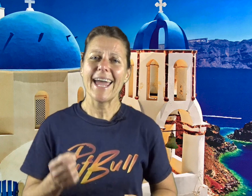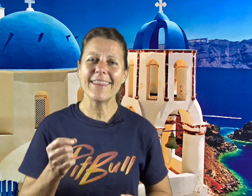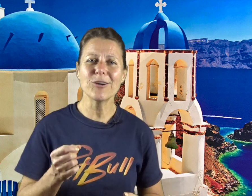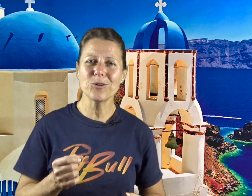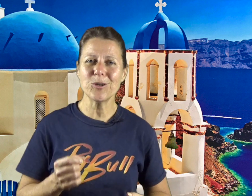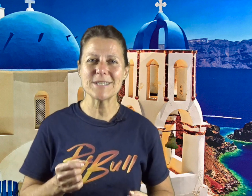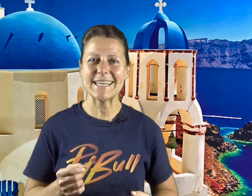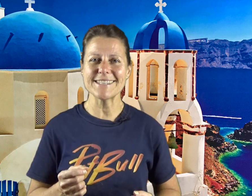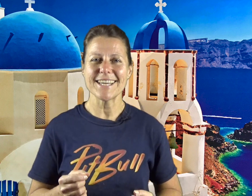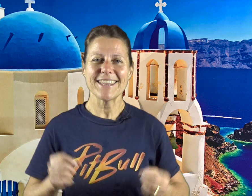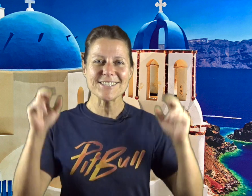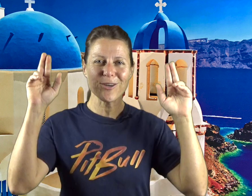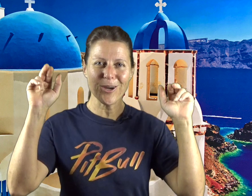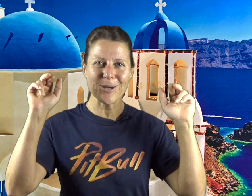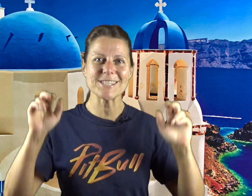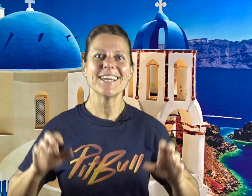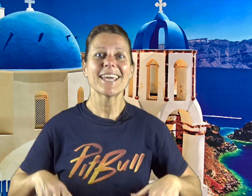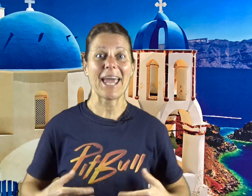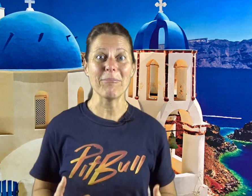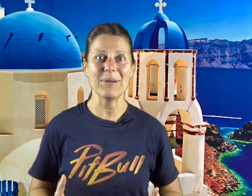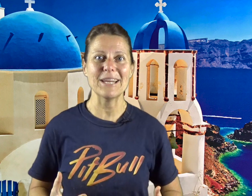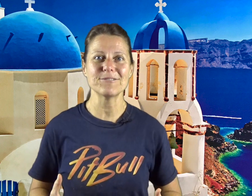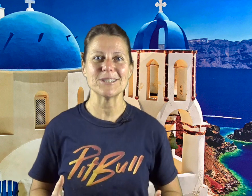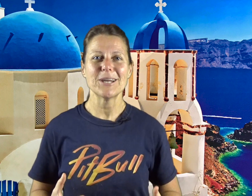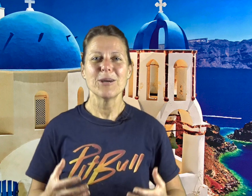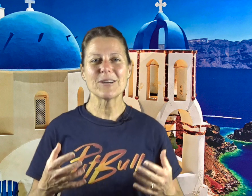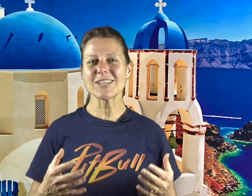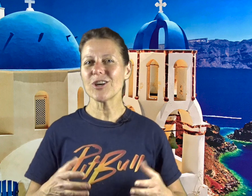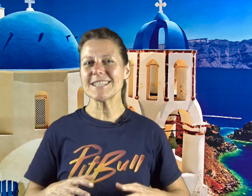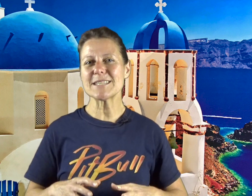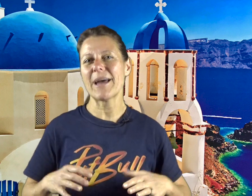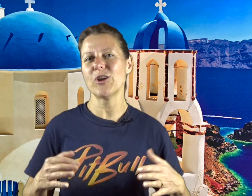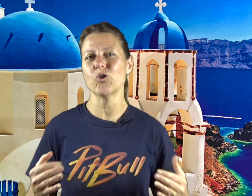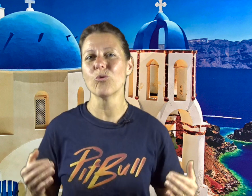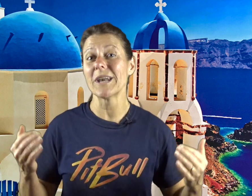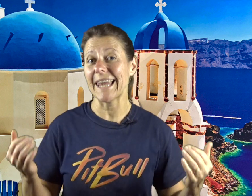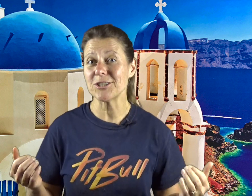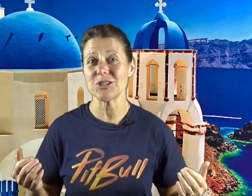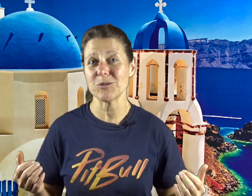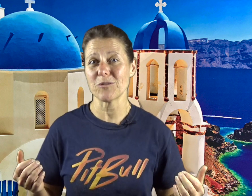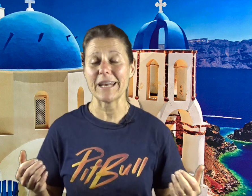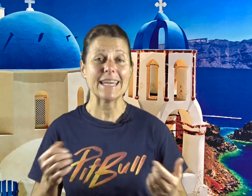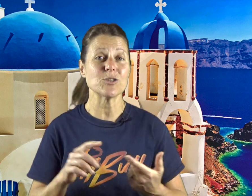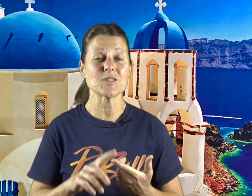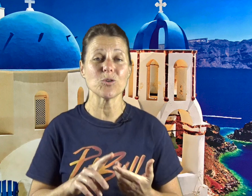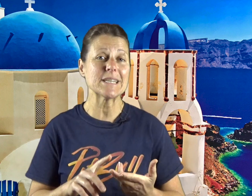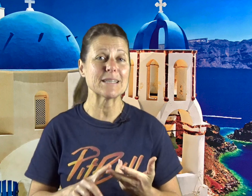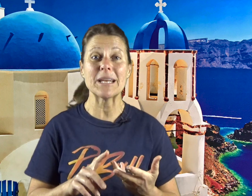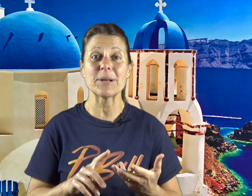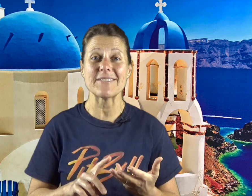And the good news is this curse can be lifted because the curse is about your relationship with money. It's your stories, limiting beliefs,